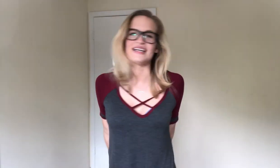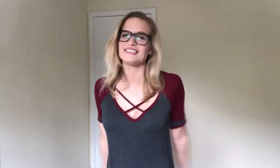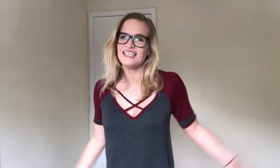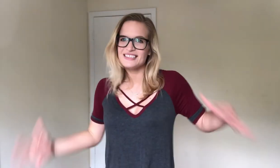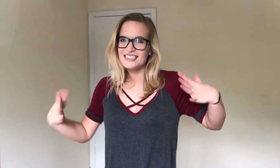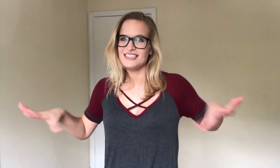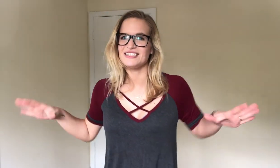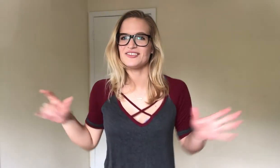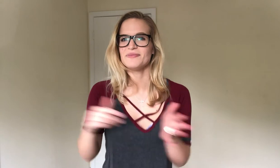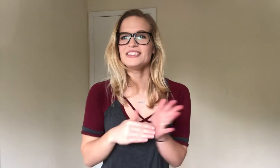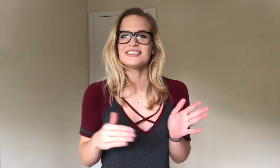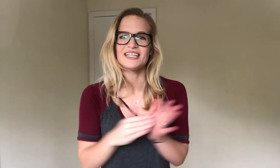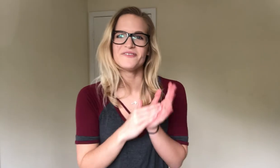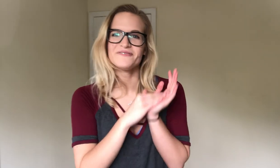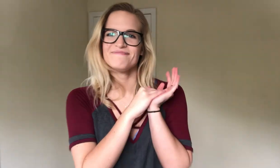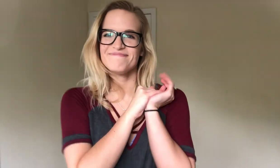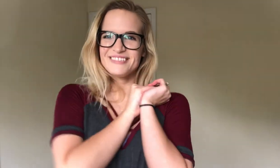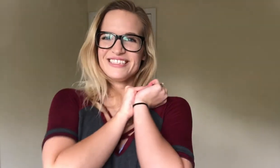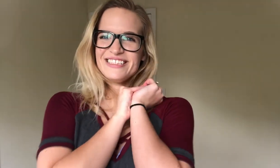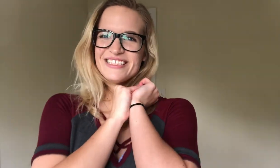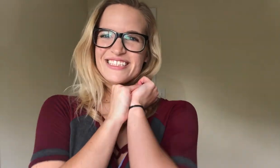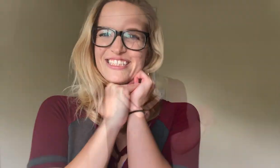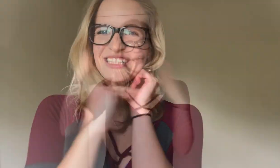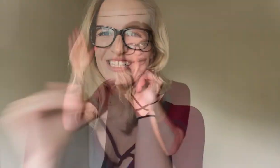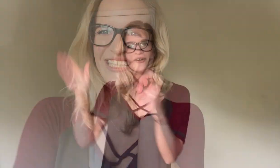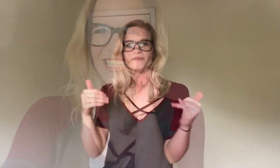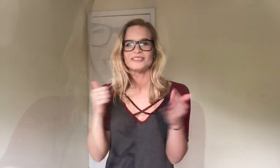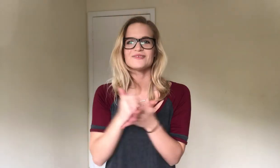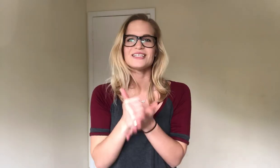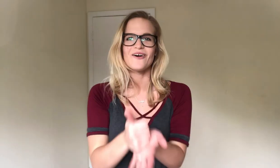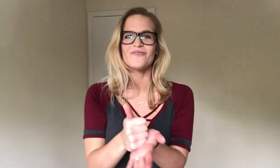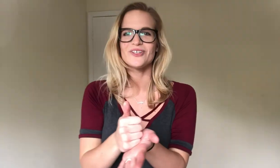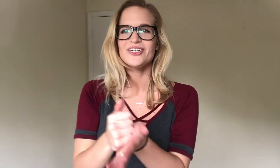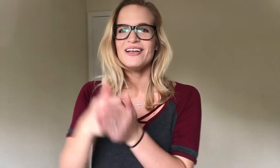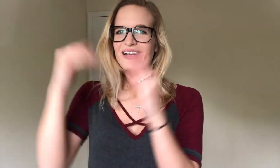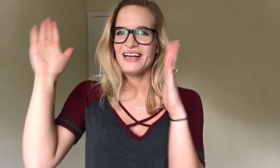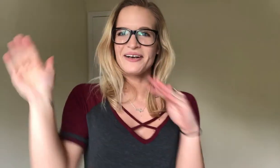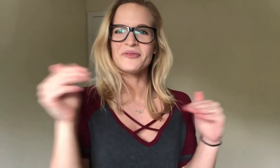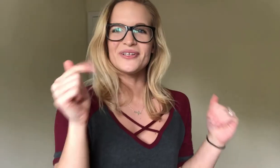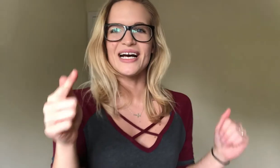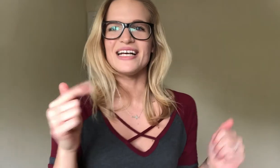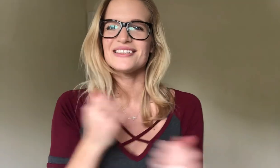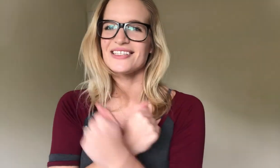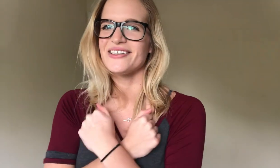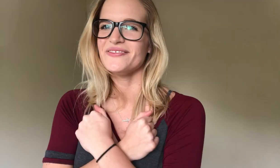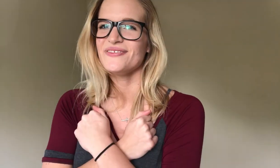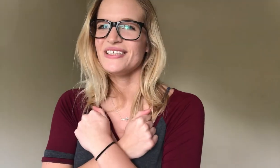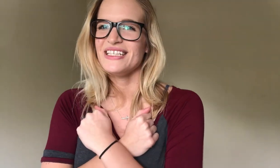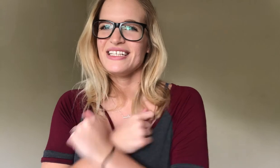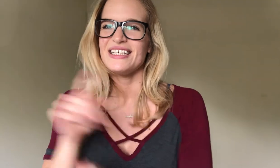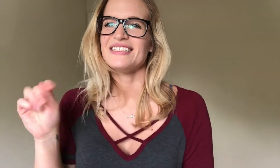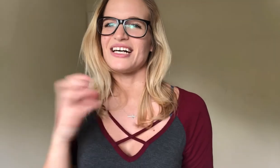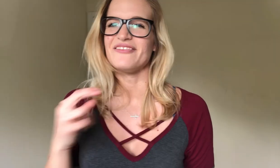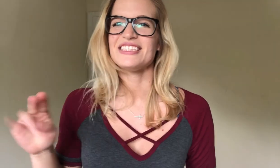that's it. It just repeats itself. I hope this was helpful. And I hope you guys love. Thomas.